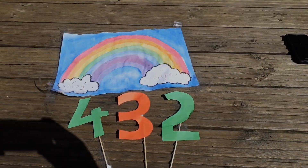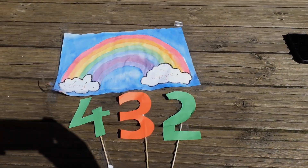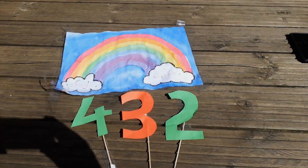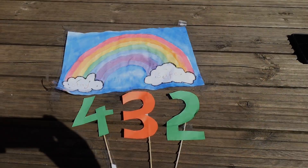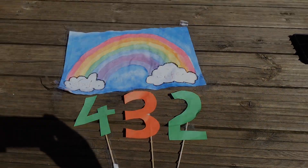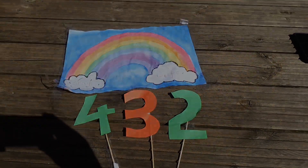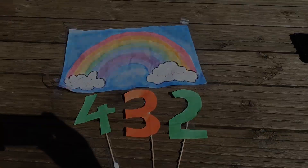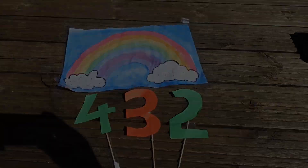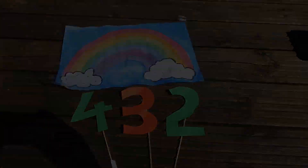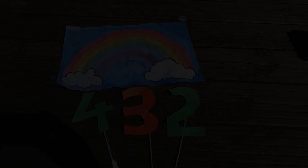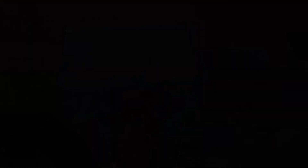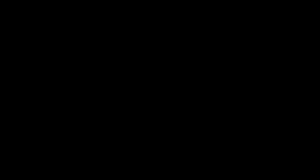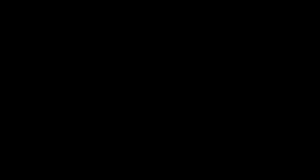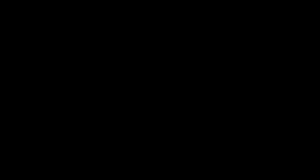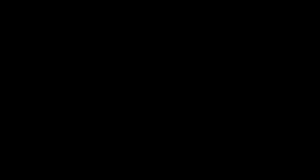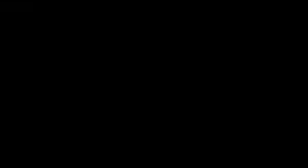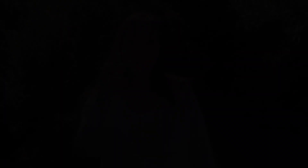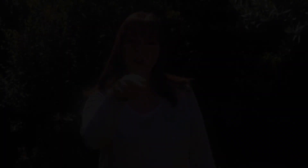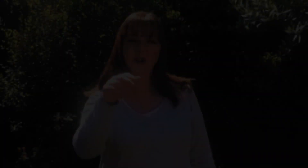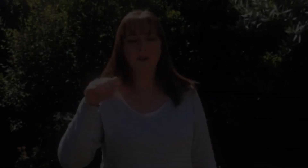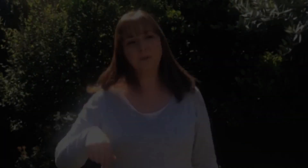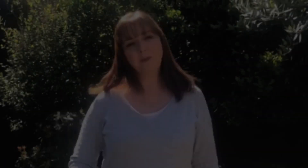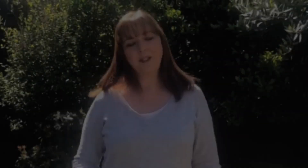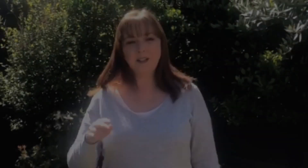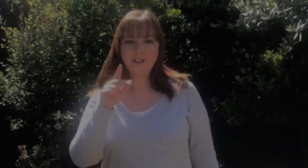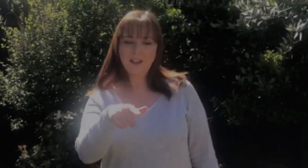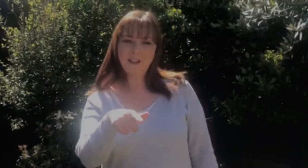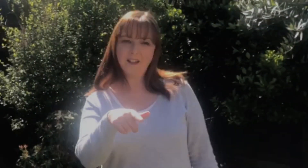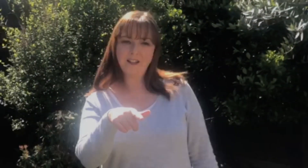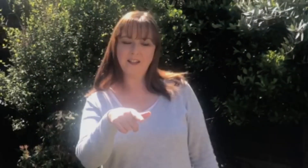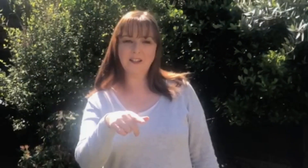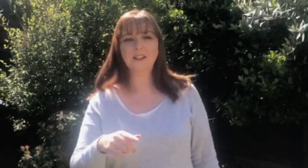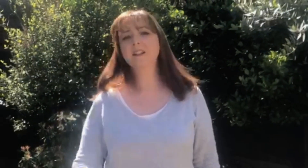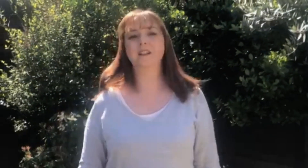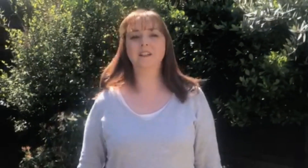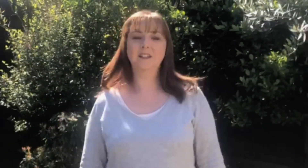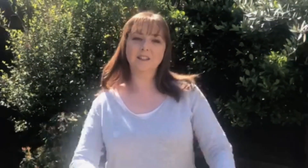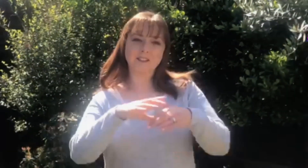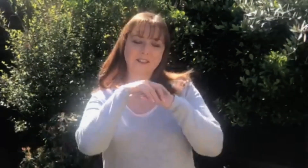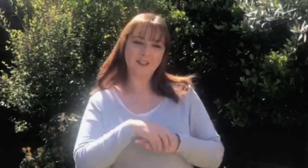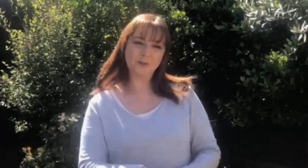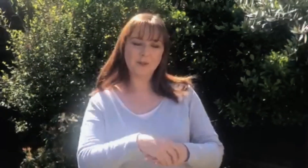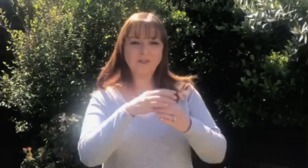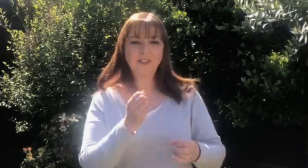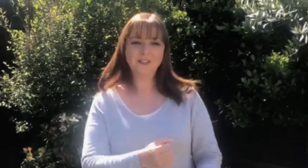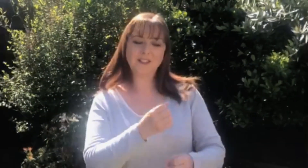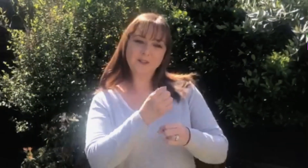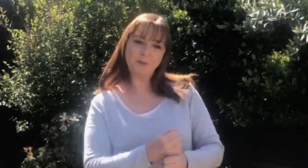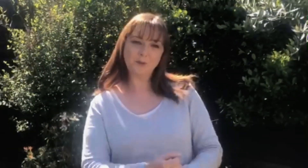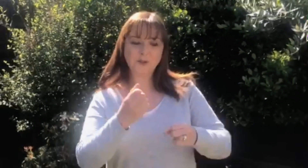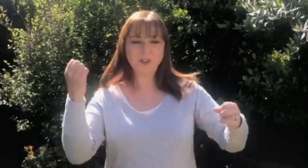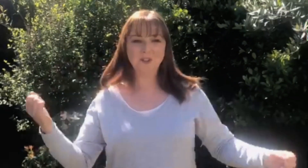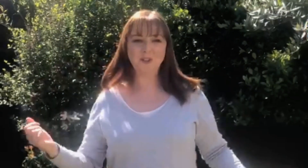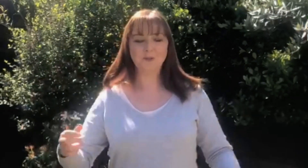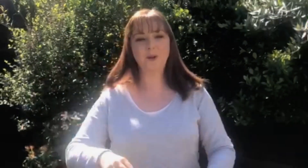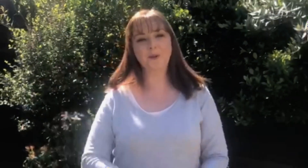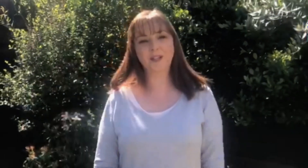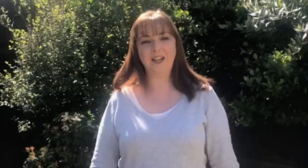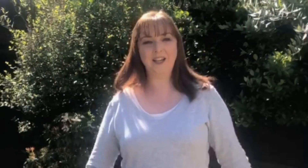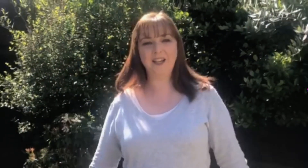four, three, two And you'll be there Cause that's what friends are supposed to do Oh